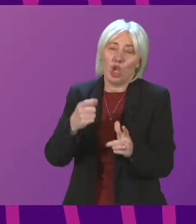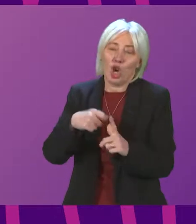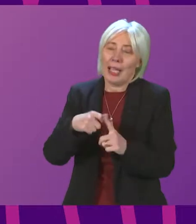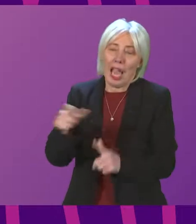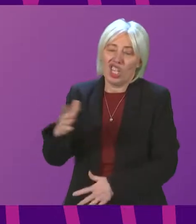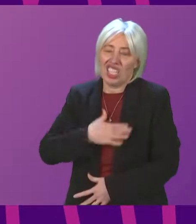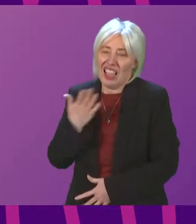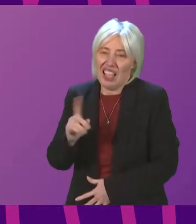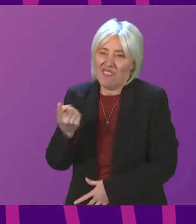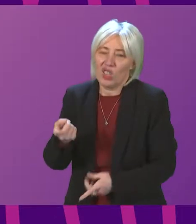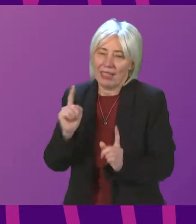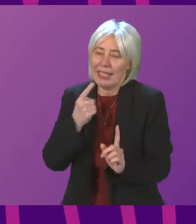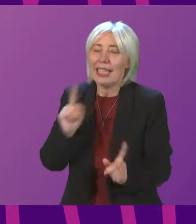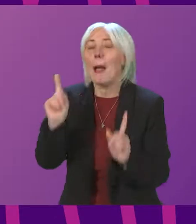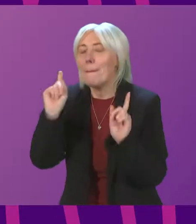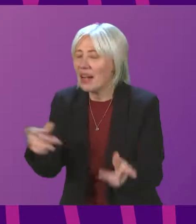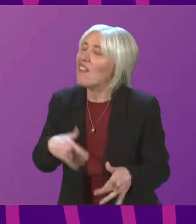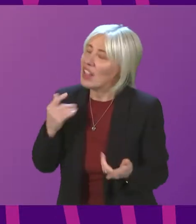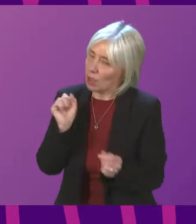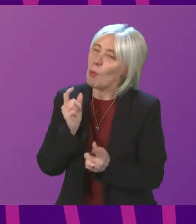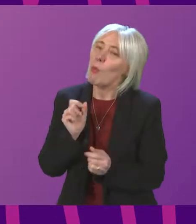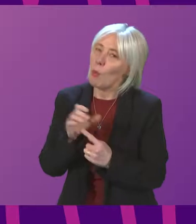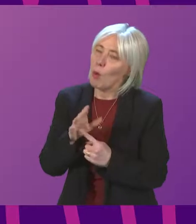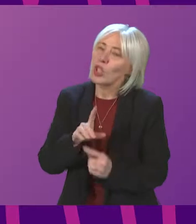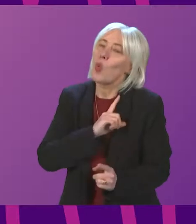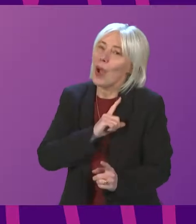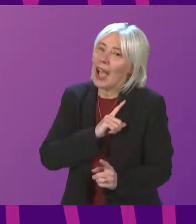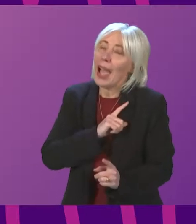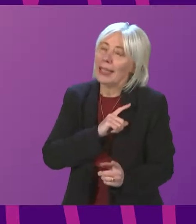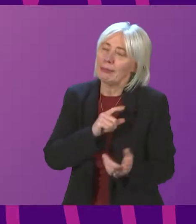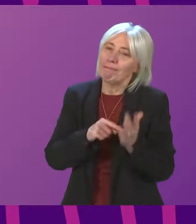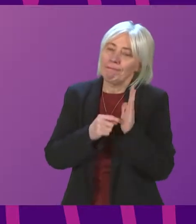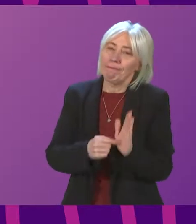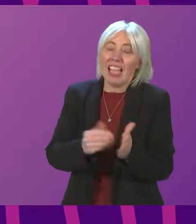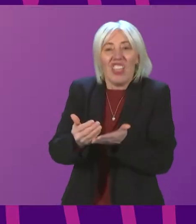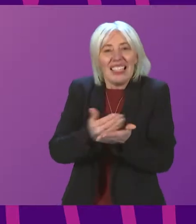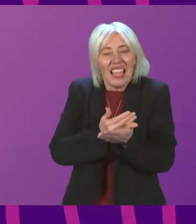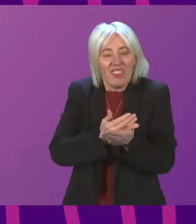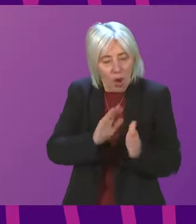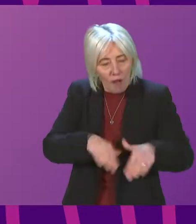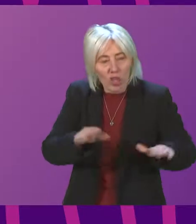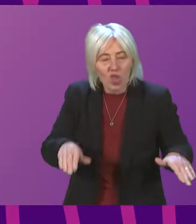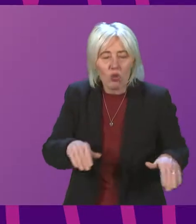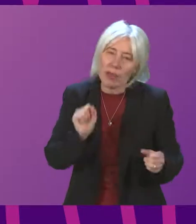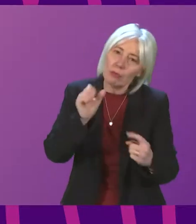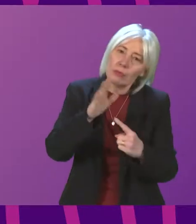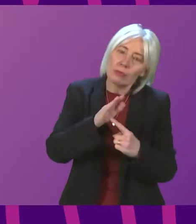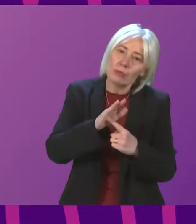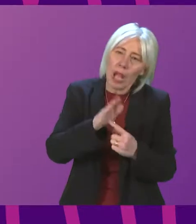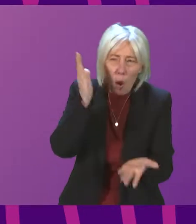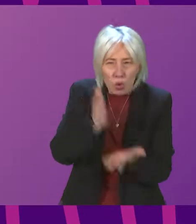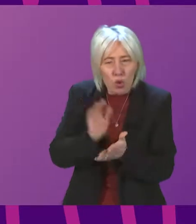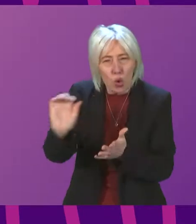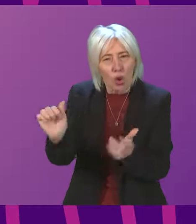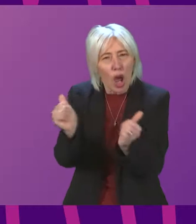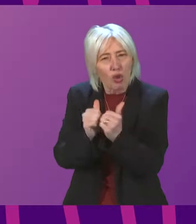but I think this is very important because it testifies where we're at. The safety of our children is the most paramount thing. Surely the member agrees,